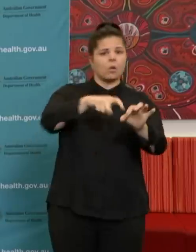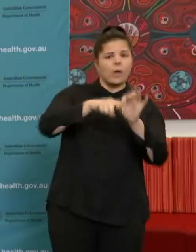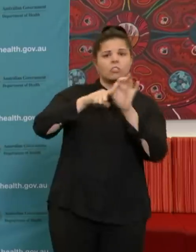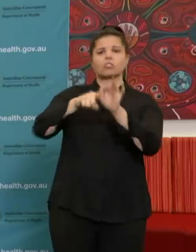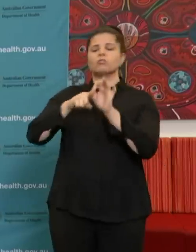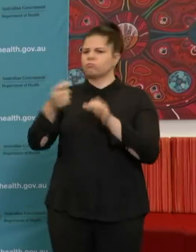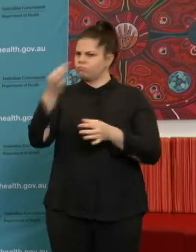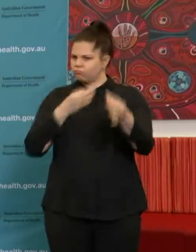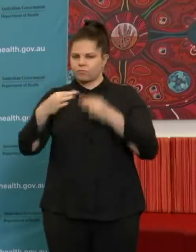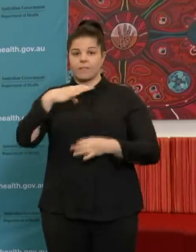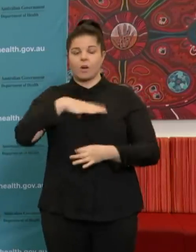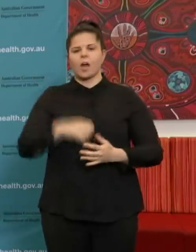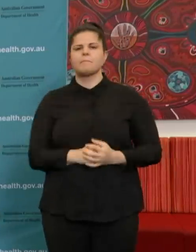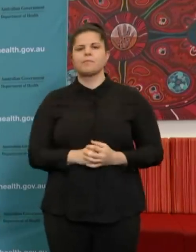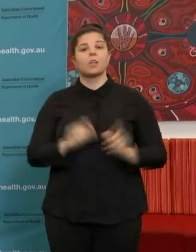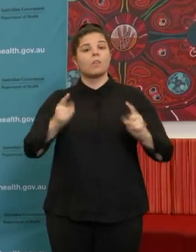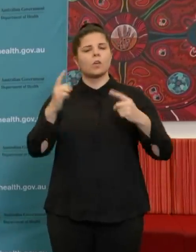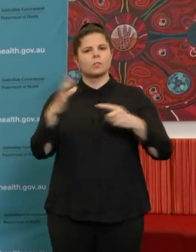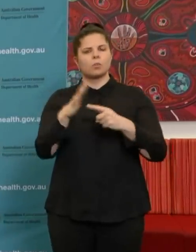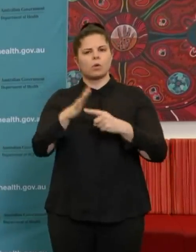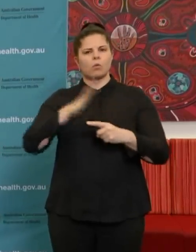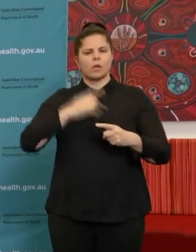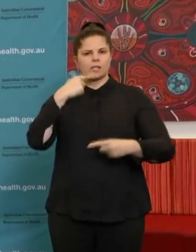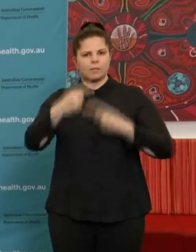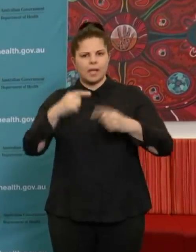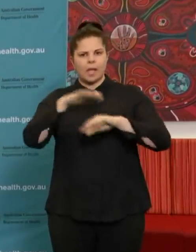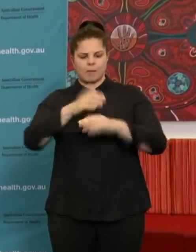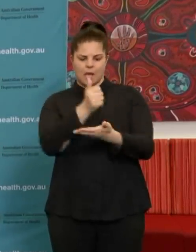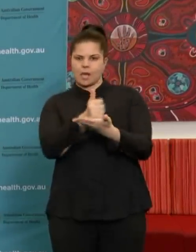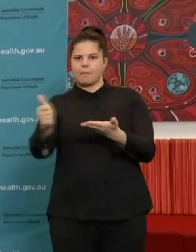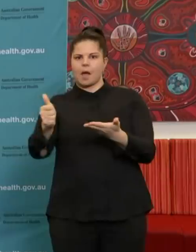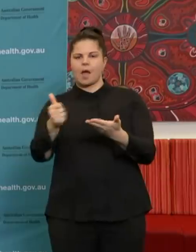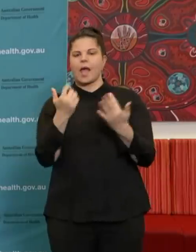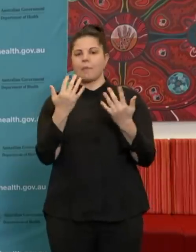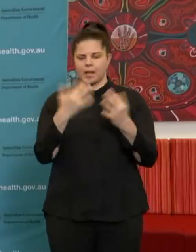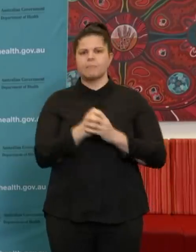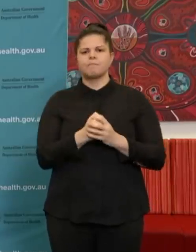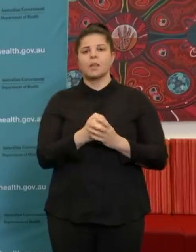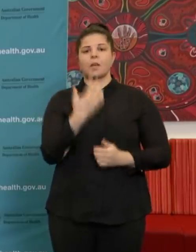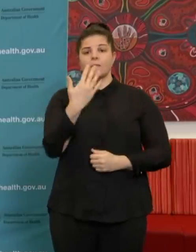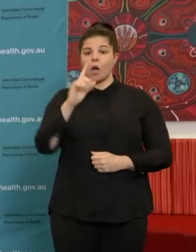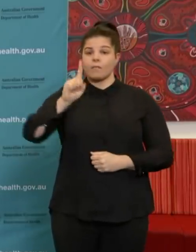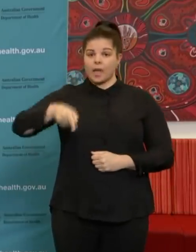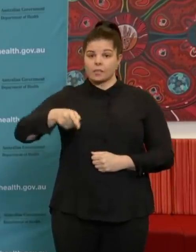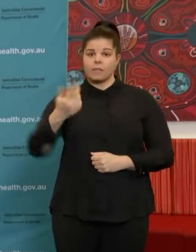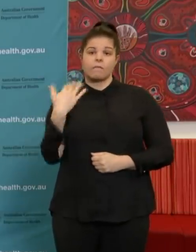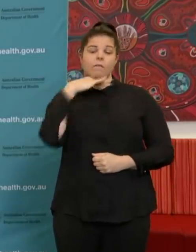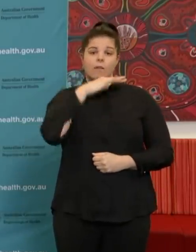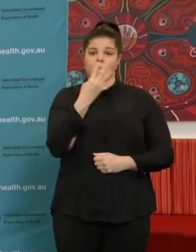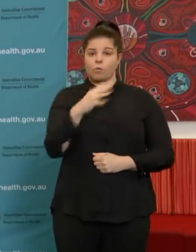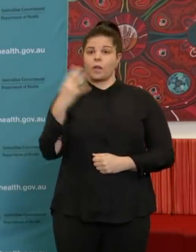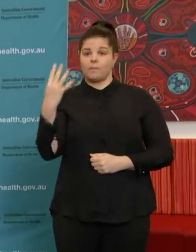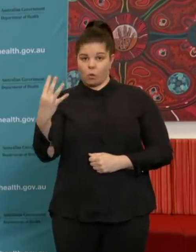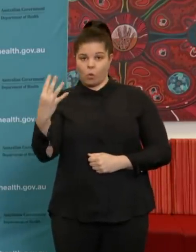The first thing I want to say is about the data of the day, so 5,544